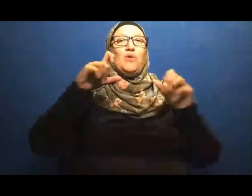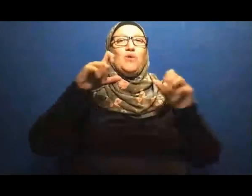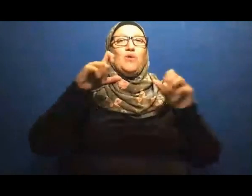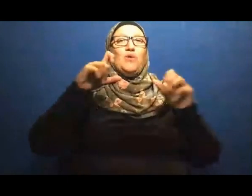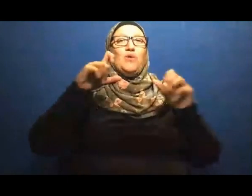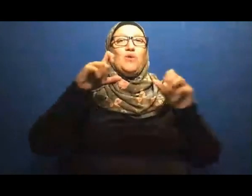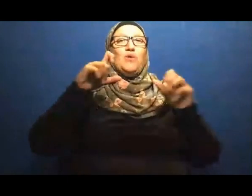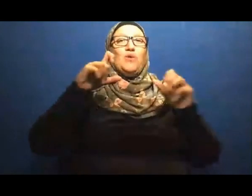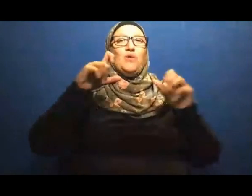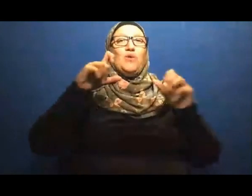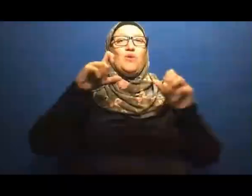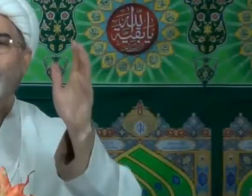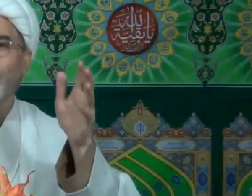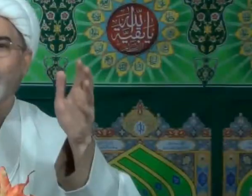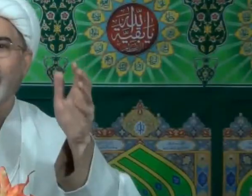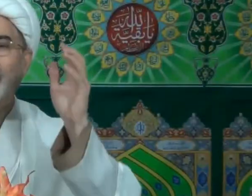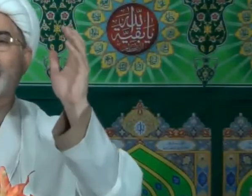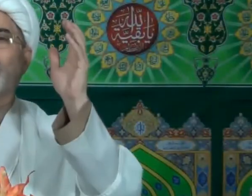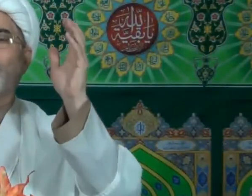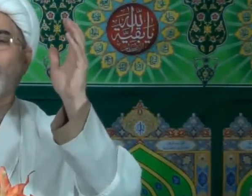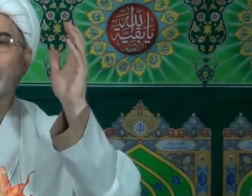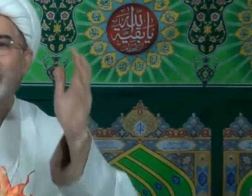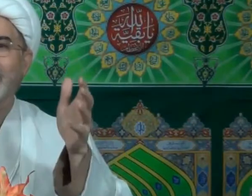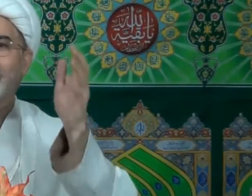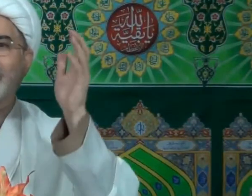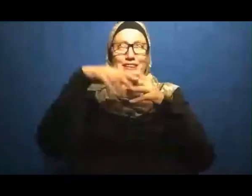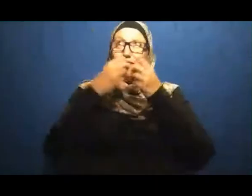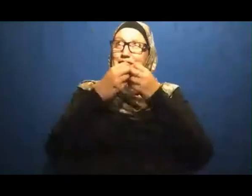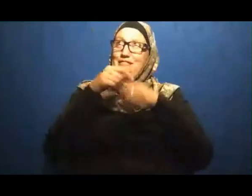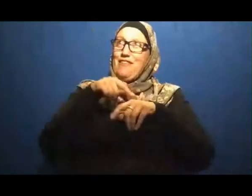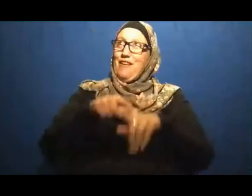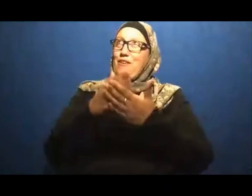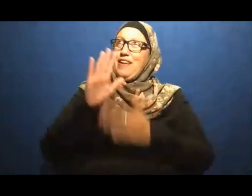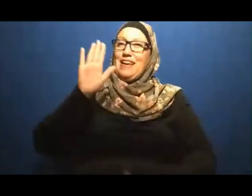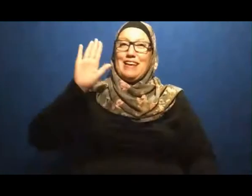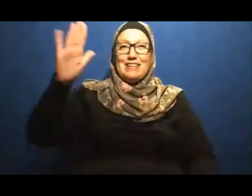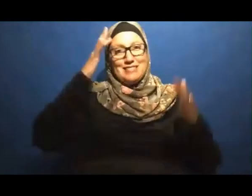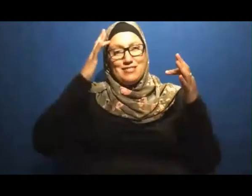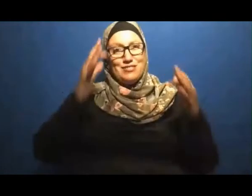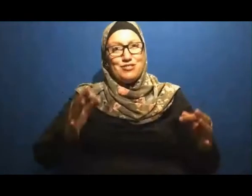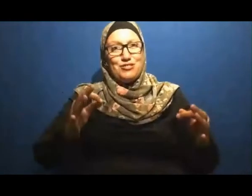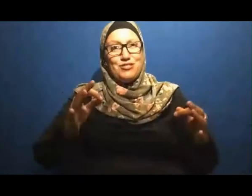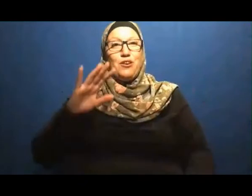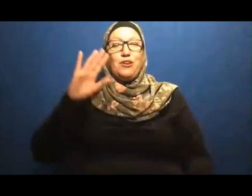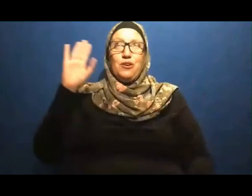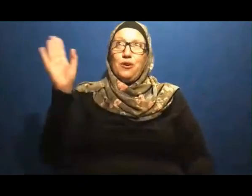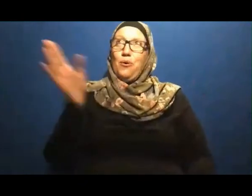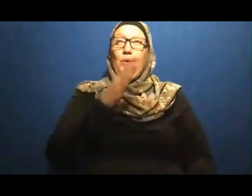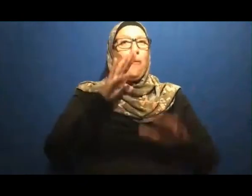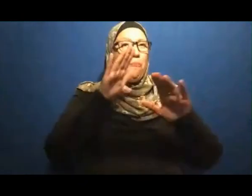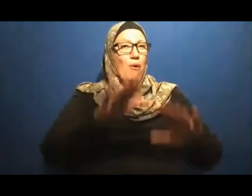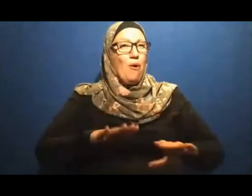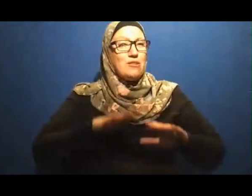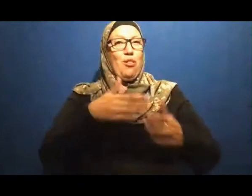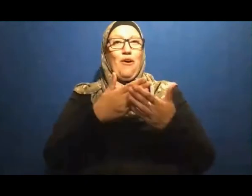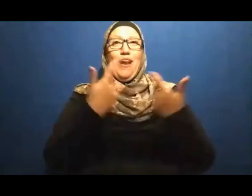All knowing All wise All benevolent All merciful Compassionate God Okay God